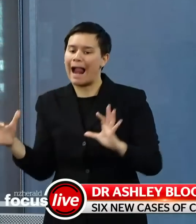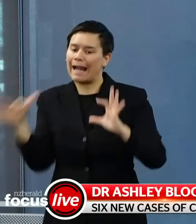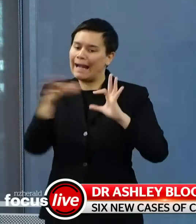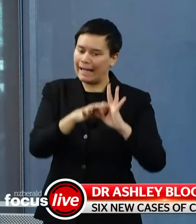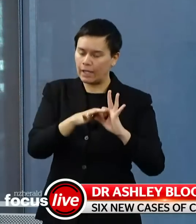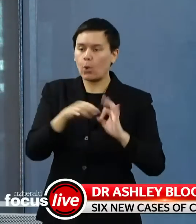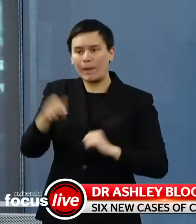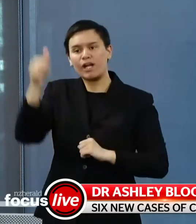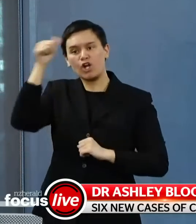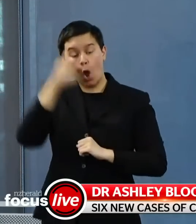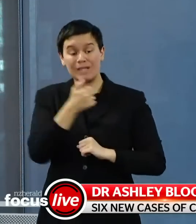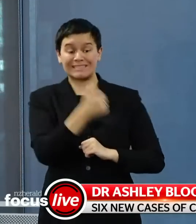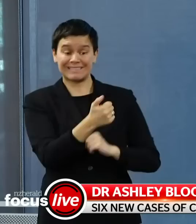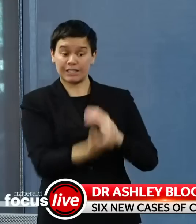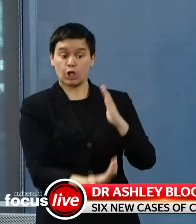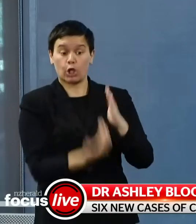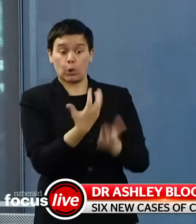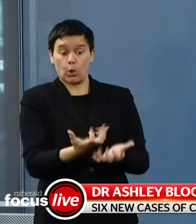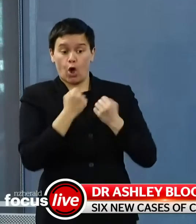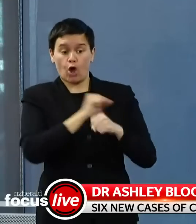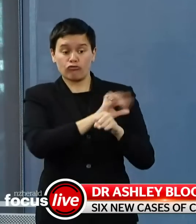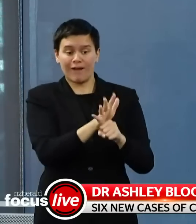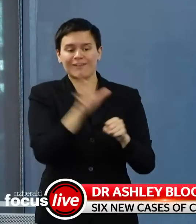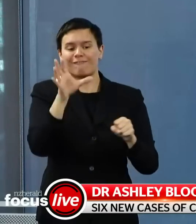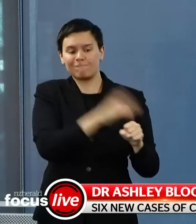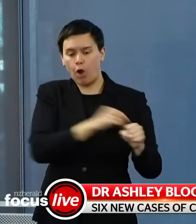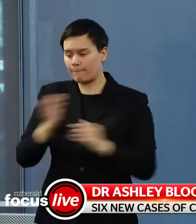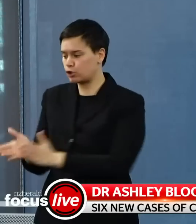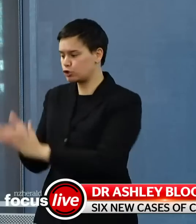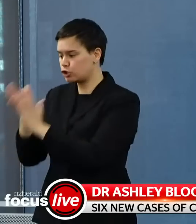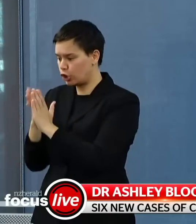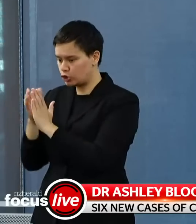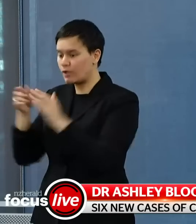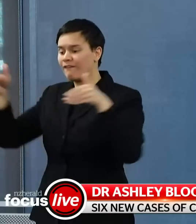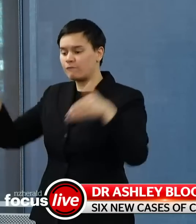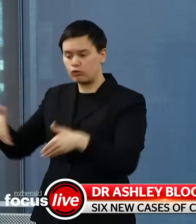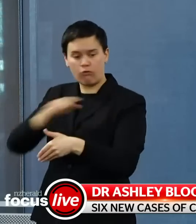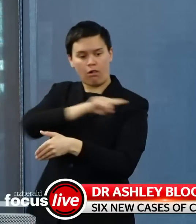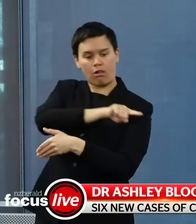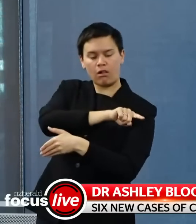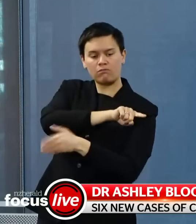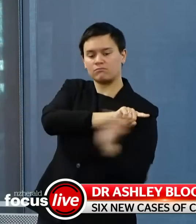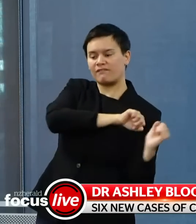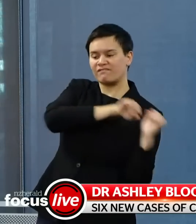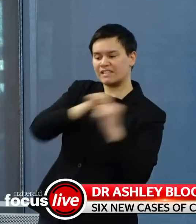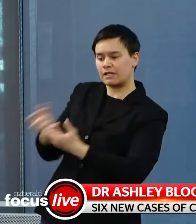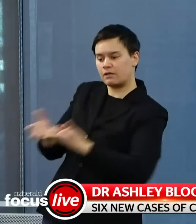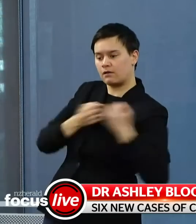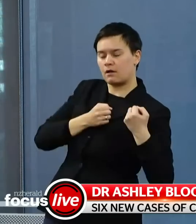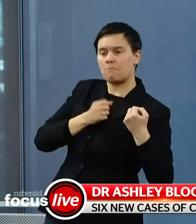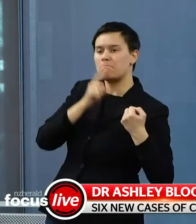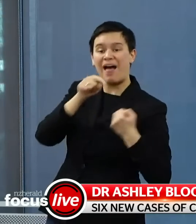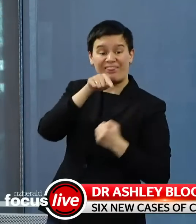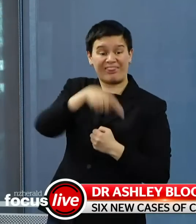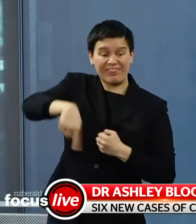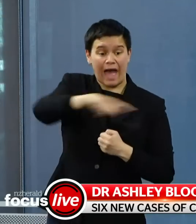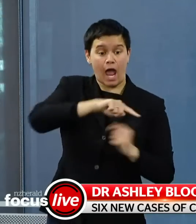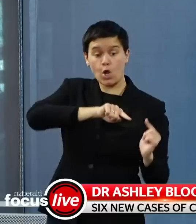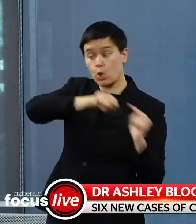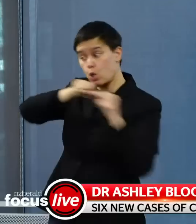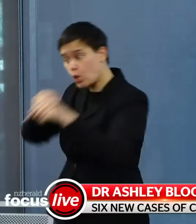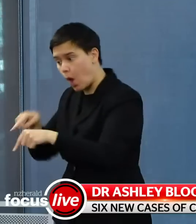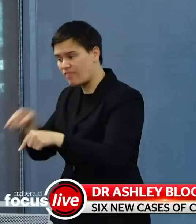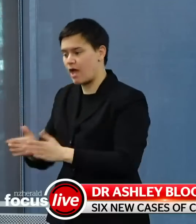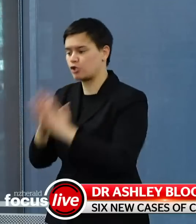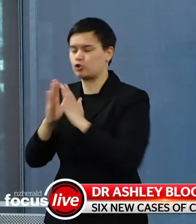challenging to deal with? Do you mean this latest one? No, I mean the mini-cluster in Mount Roskill. So the Mount Roskill one, what I would say is that